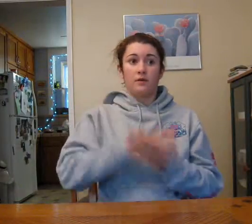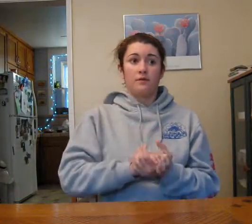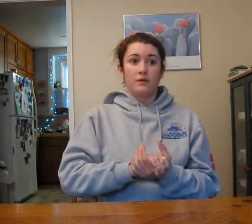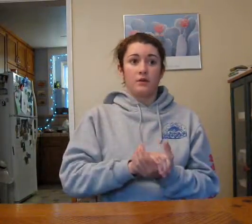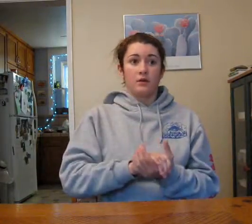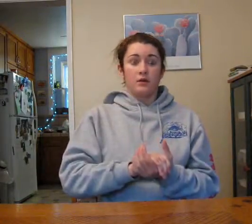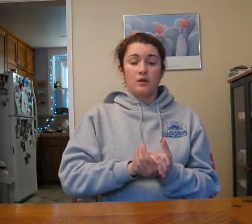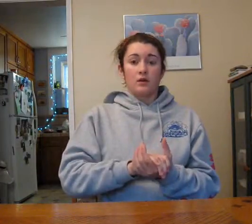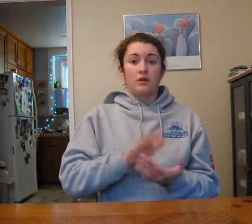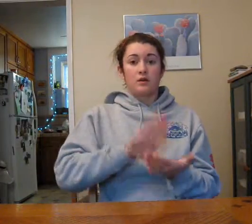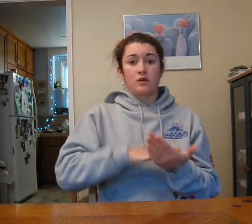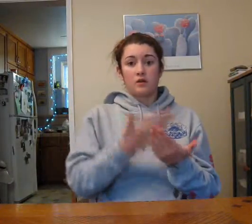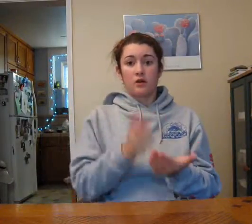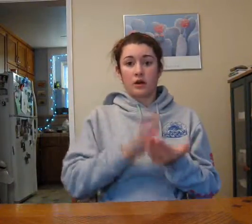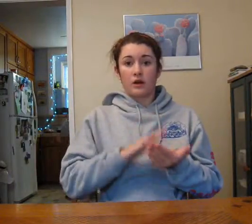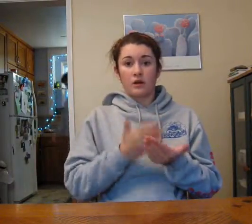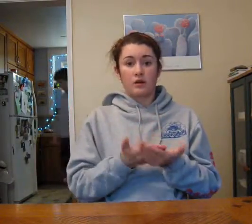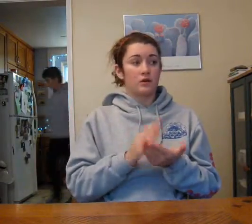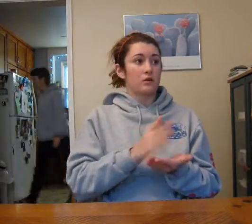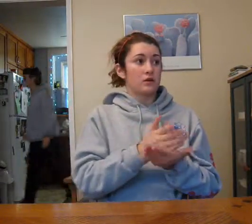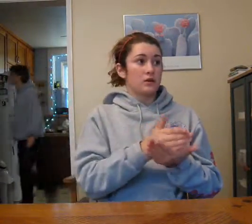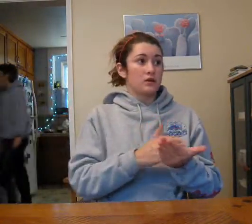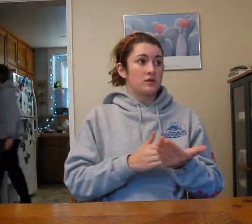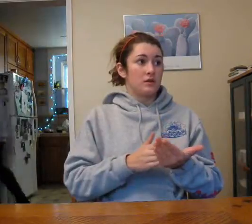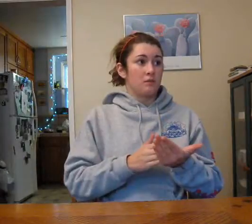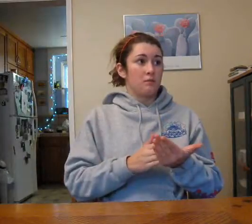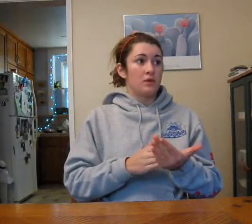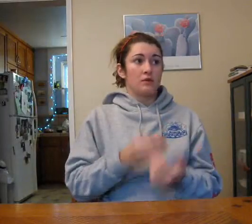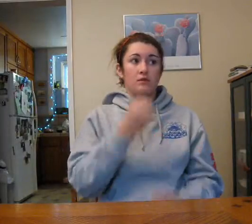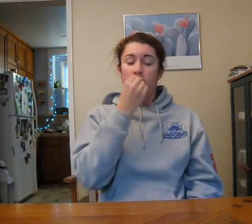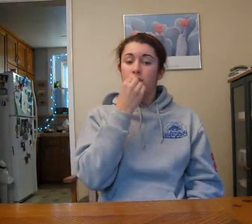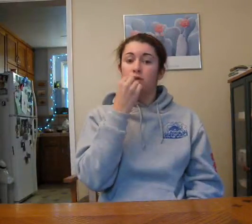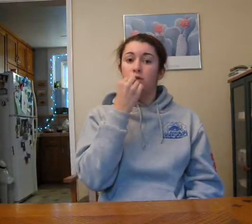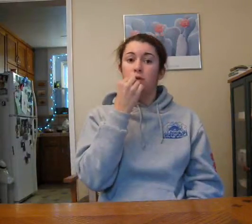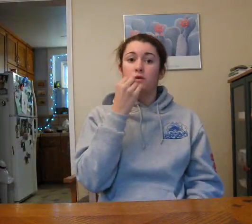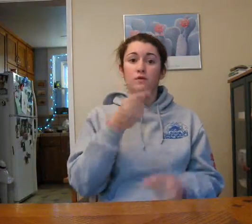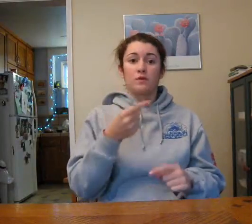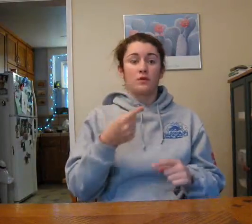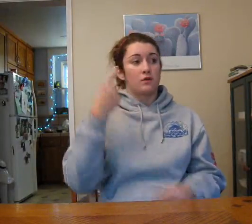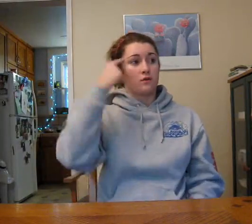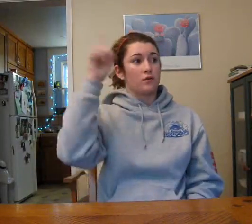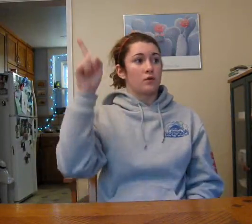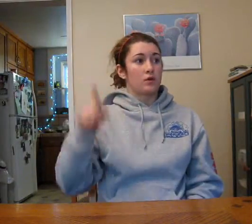cook some food for